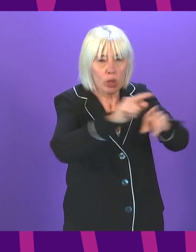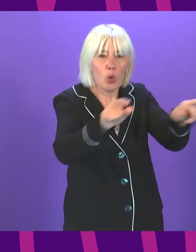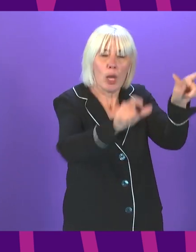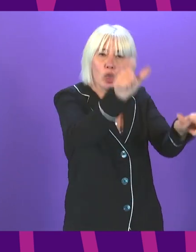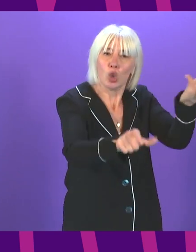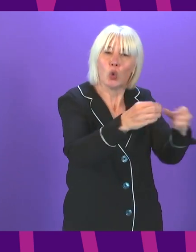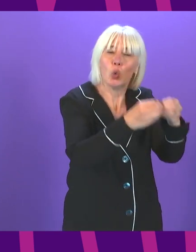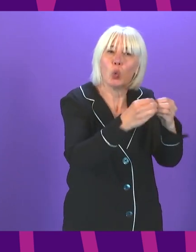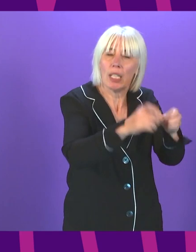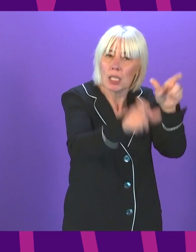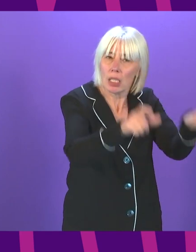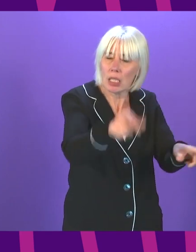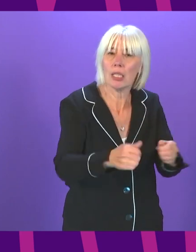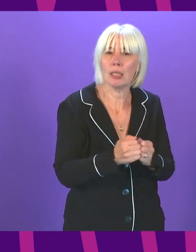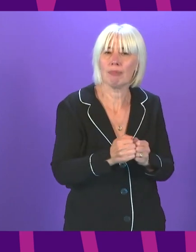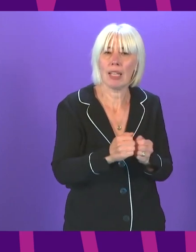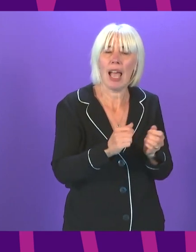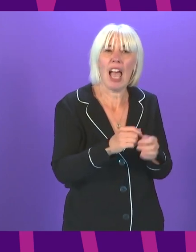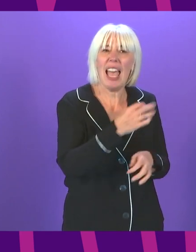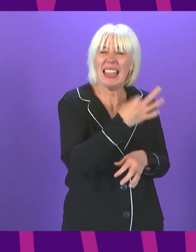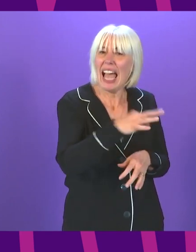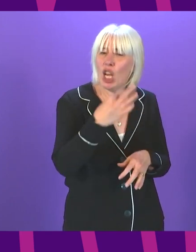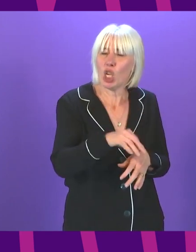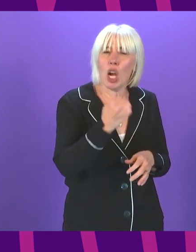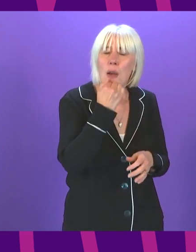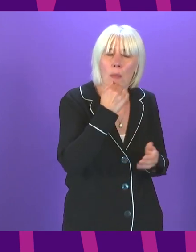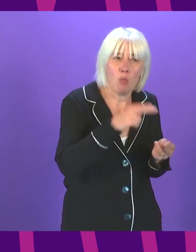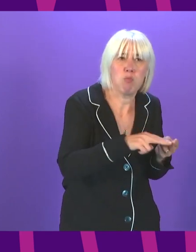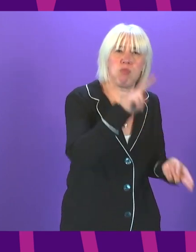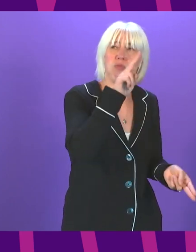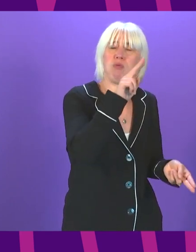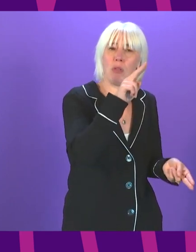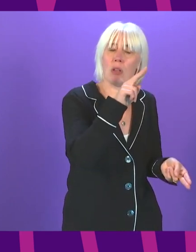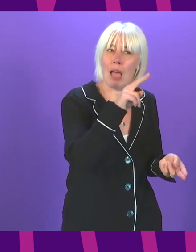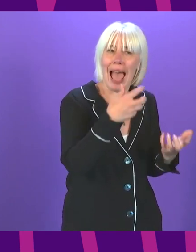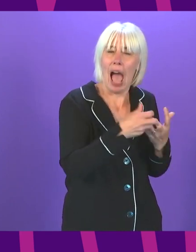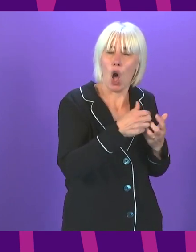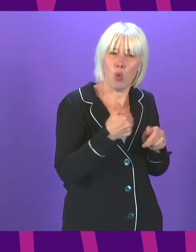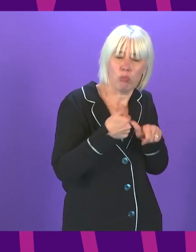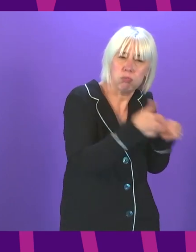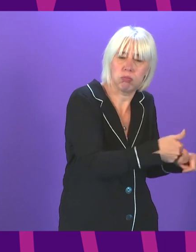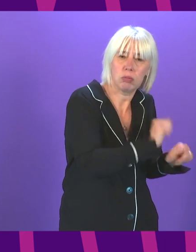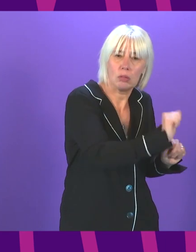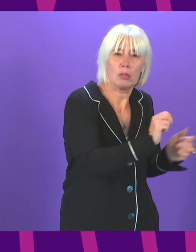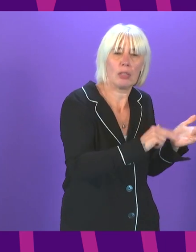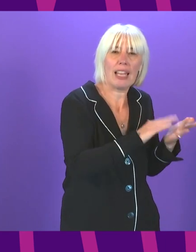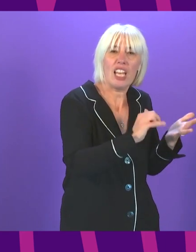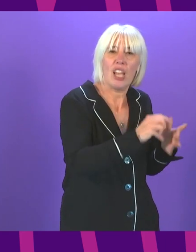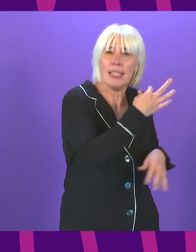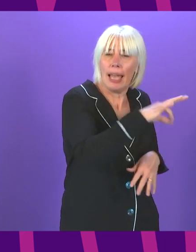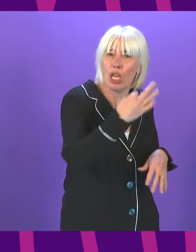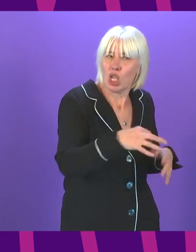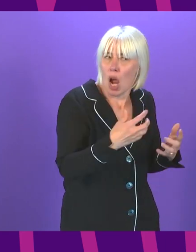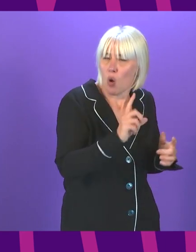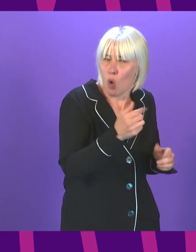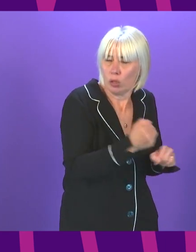concerningly high case numbers in Lanarkshire, can she outline what support has been provided to NHS Lanarkshire at this extremely testing time?